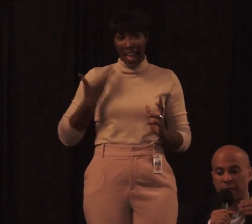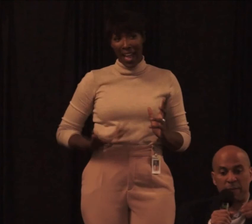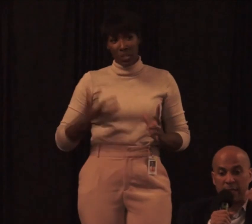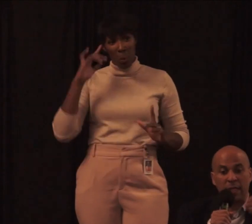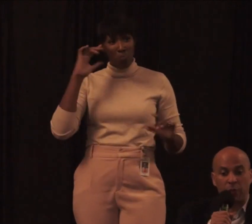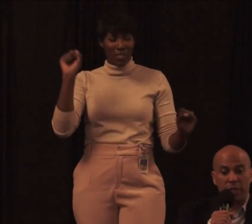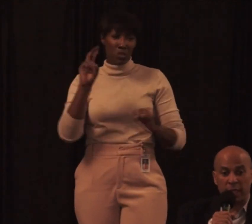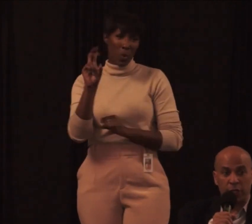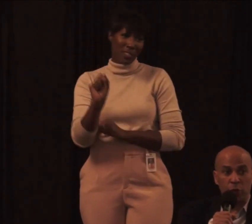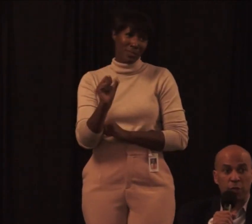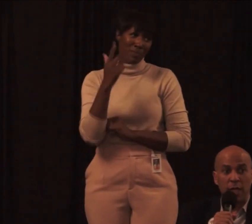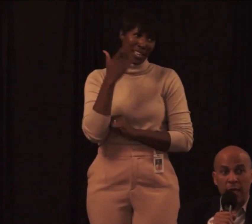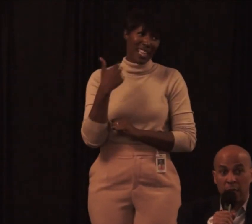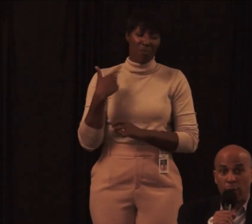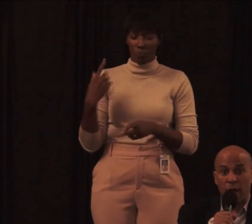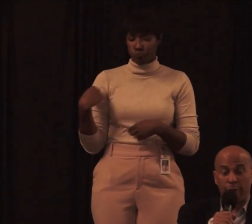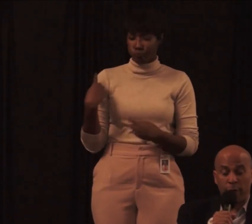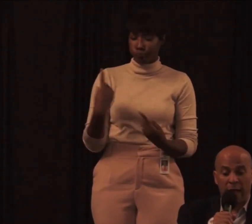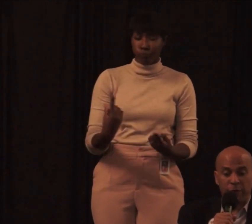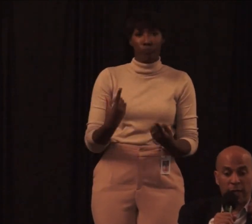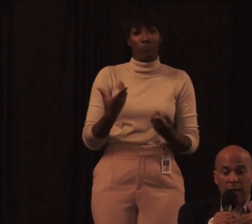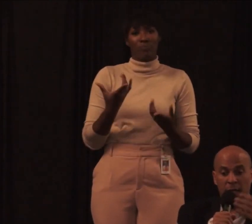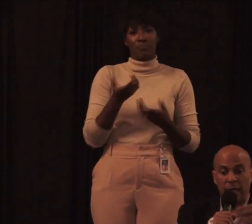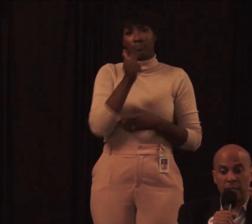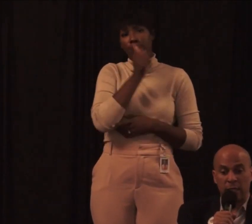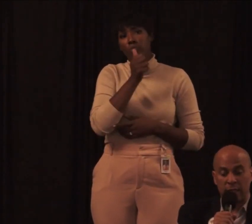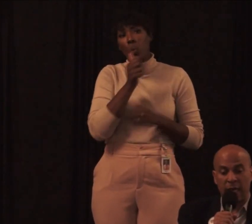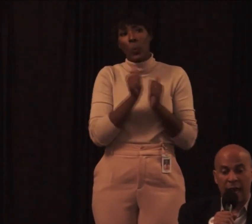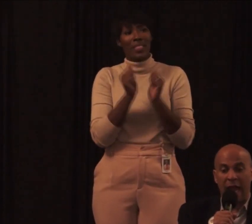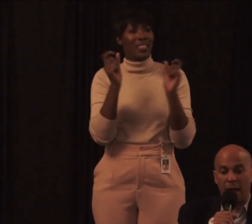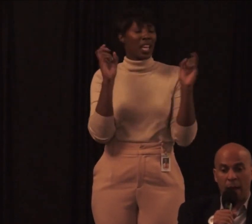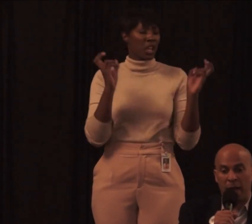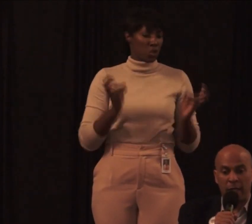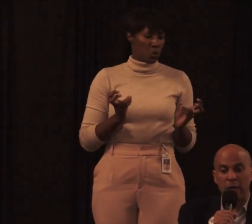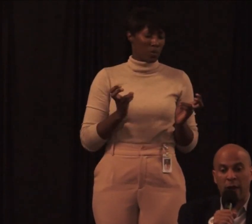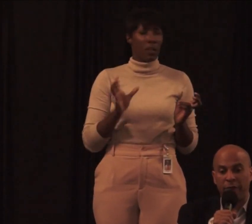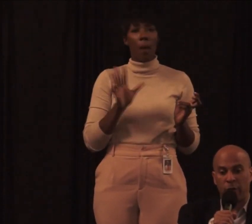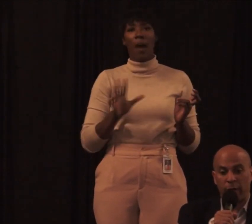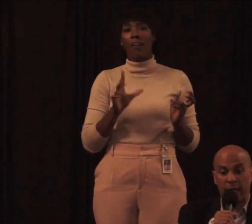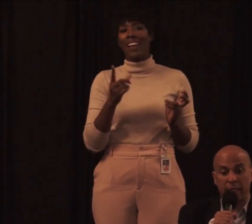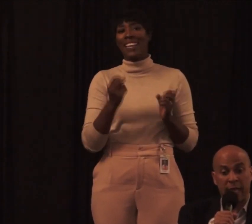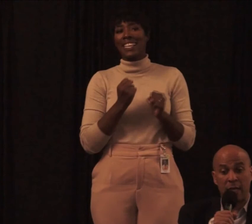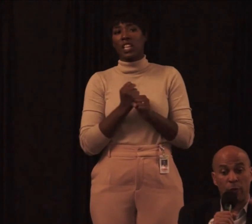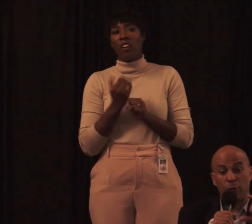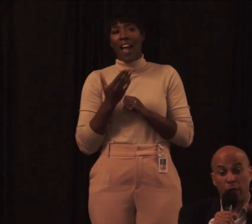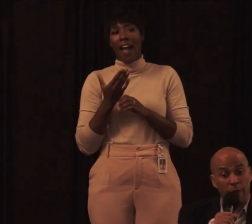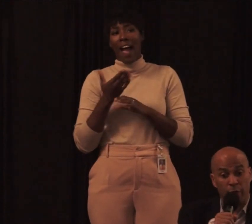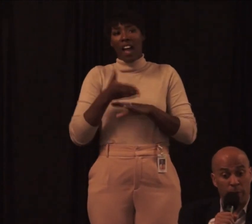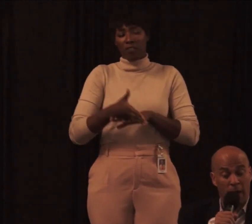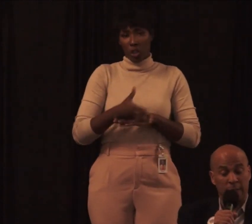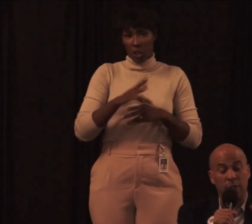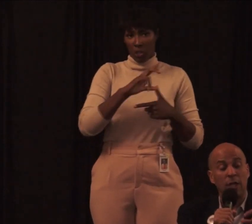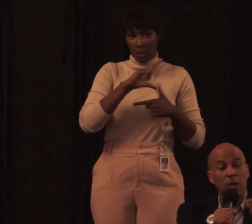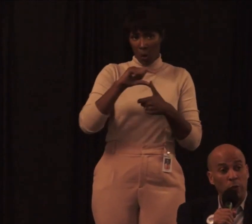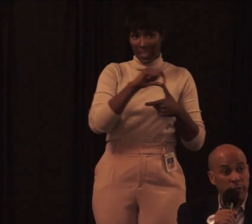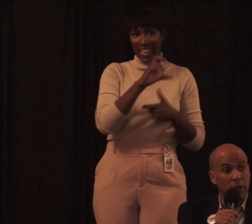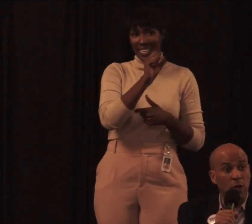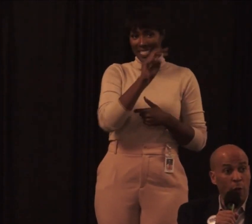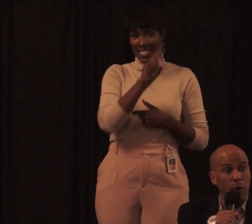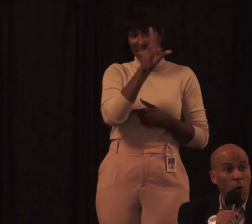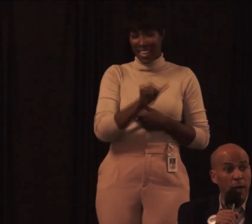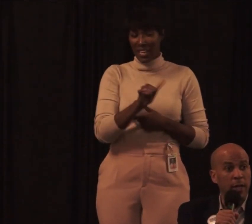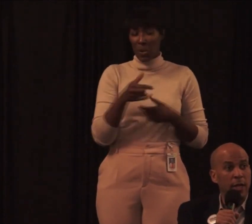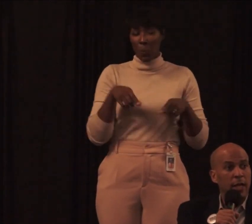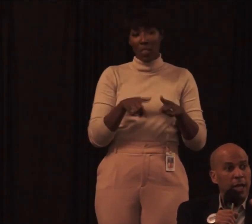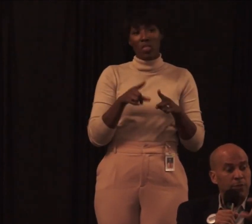States, because I've been dealing with these issues in the recovery after I got elected to the Senate, about a year after Hurricane Sandy, when the recovery process was